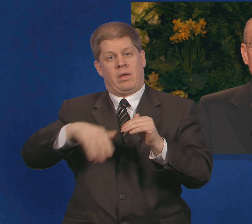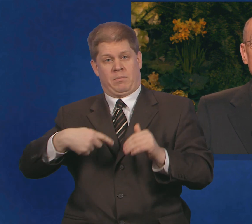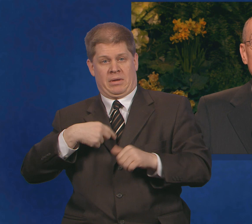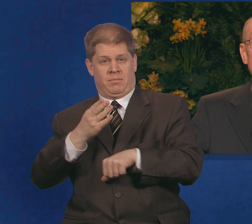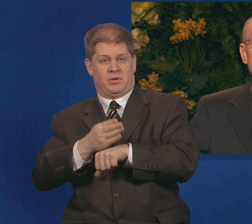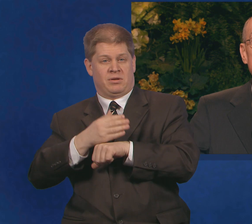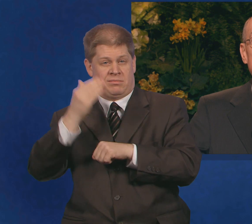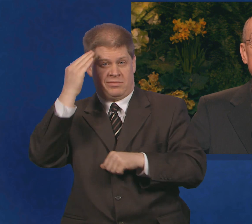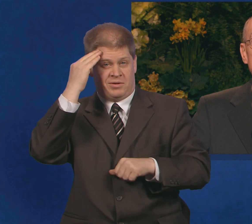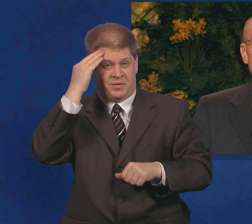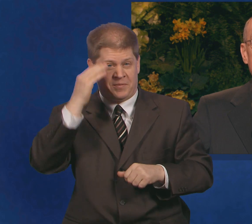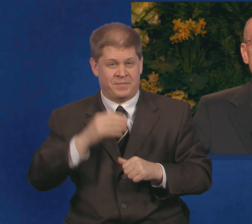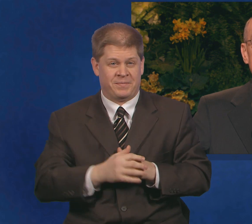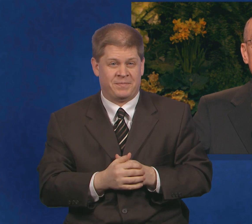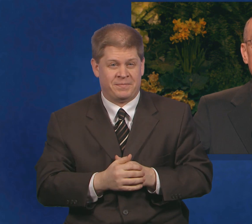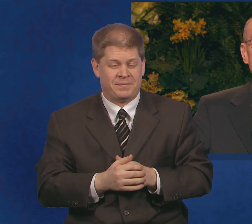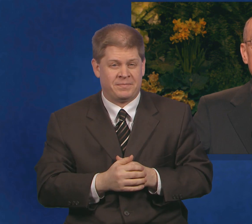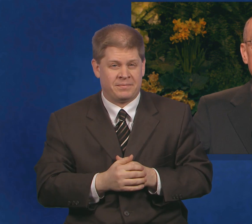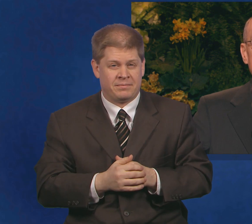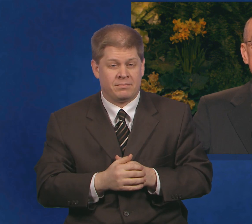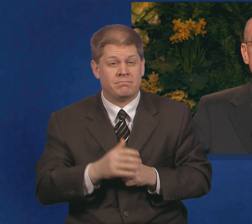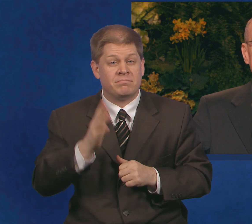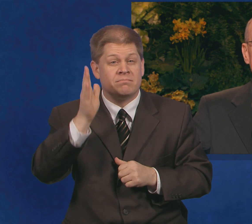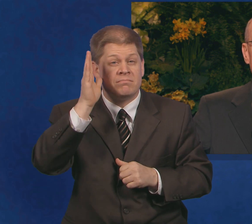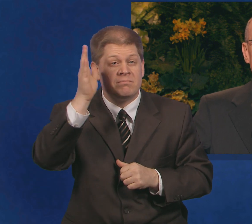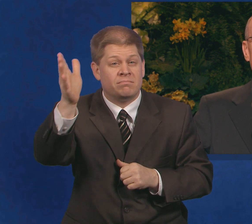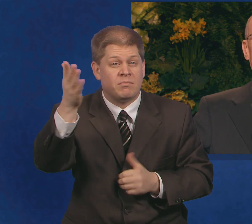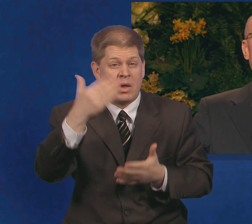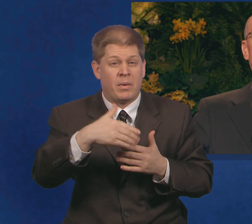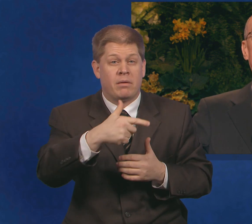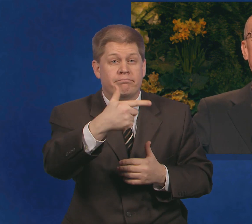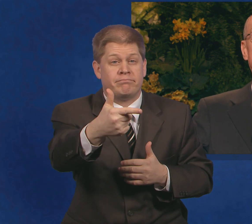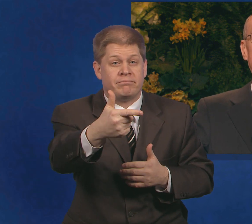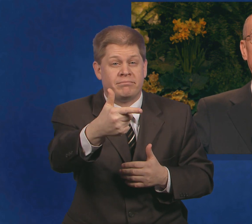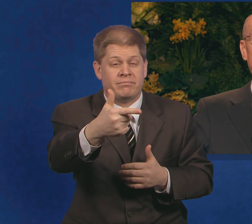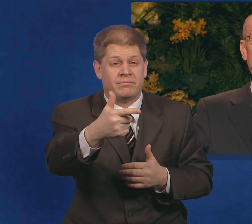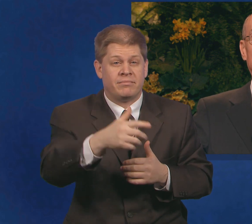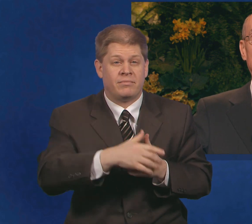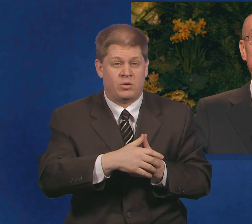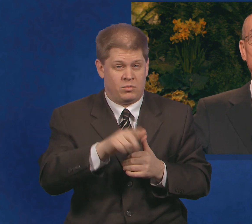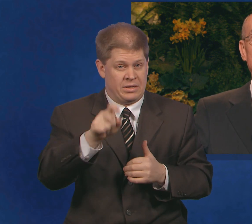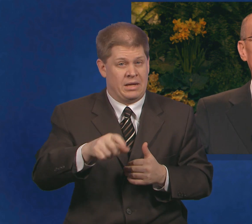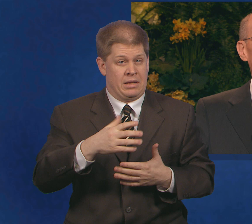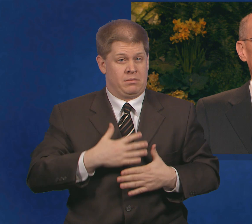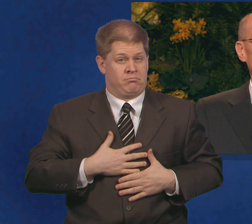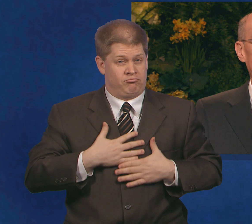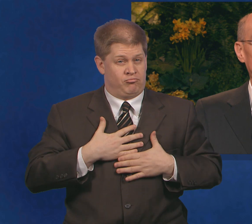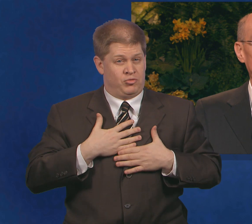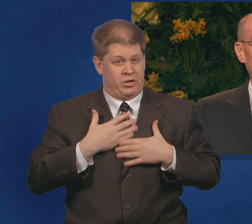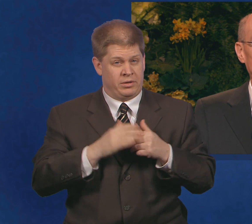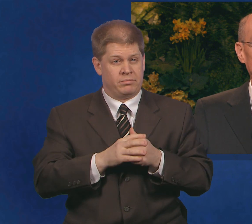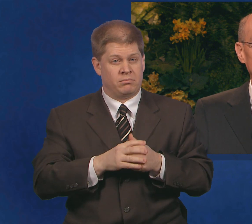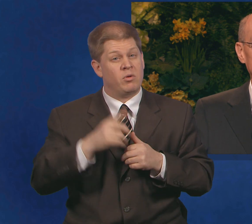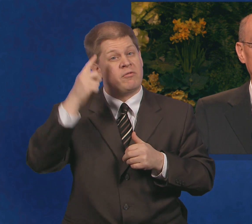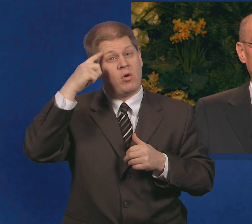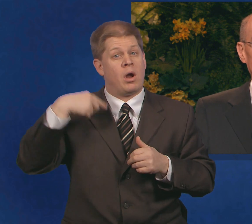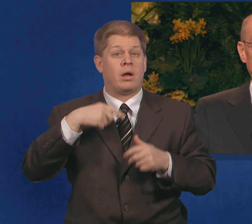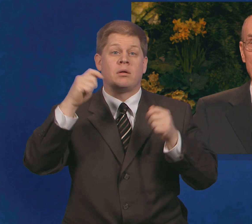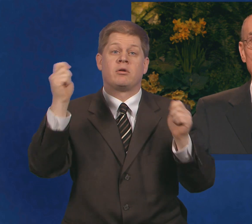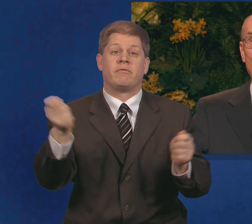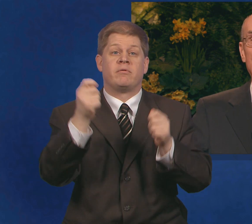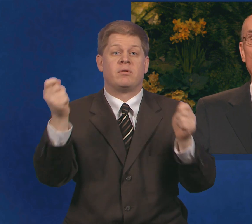Some of you will need that inspiration in the months ahead. To commemorate the 75th anniversary of the Church Welfare Program,